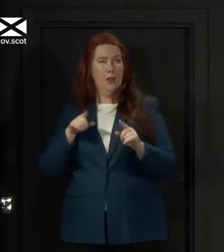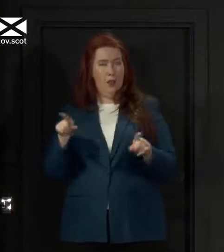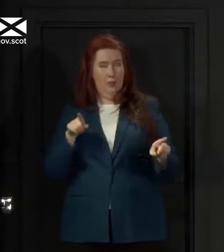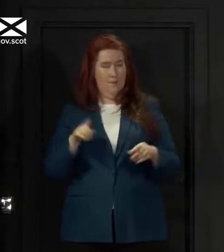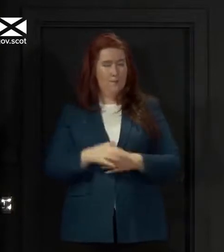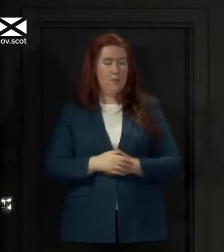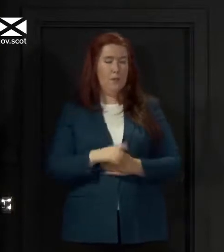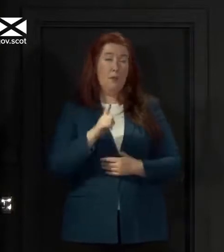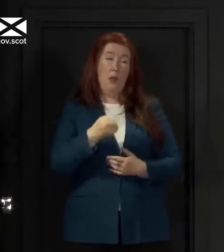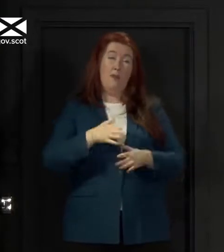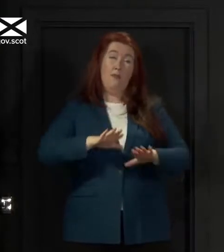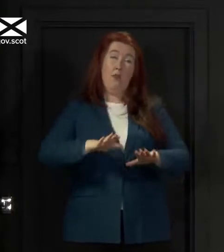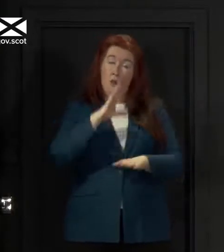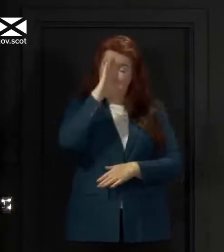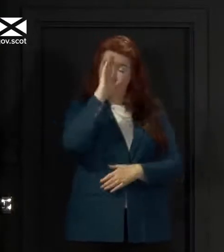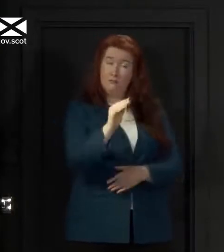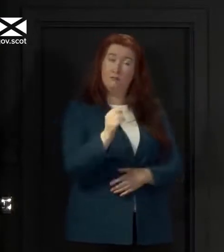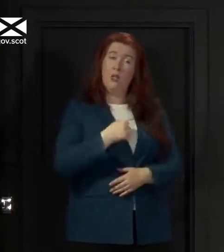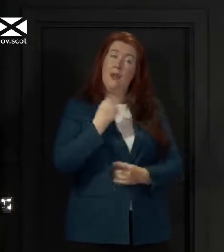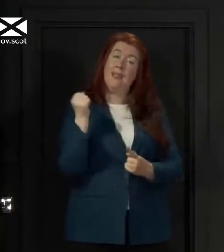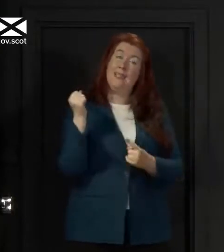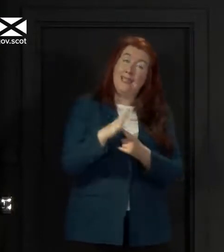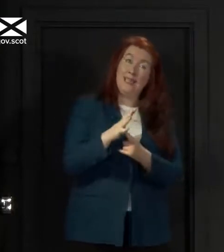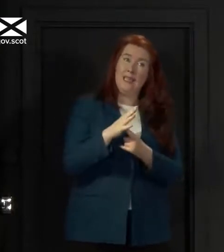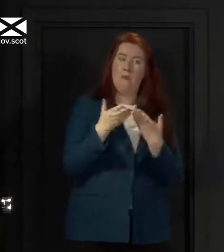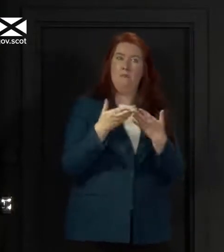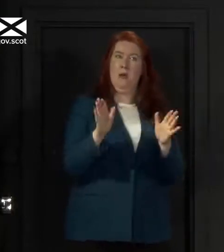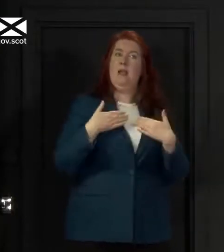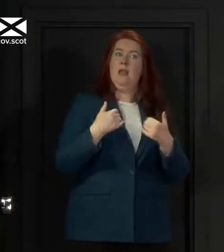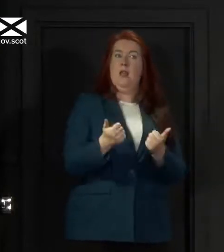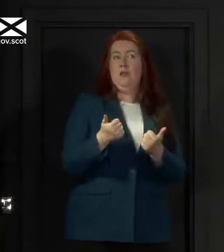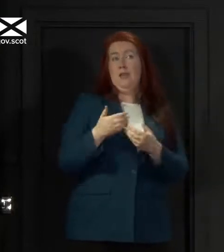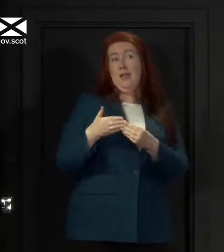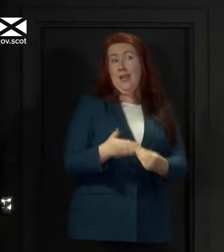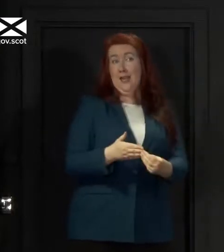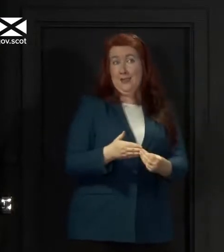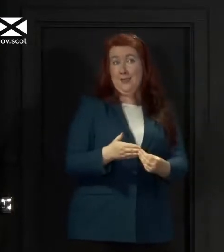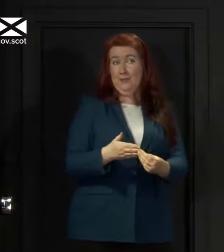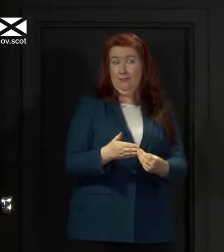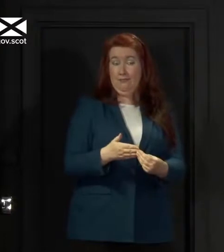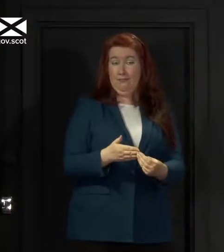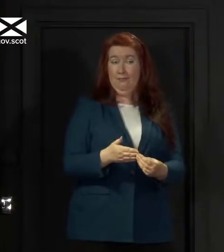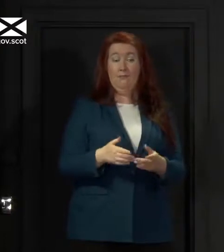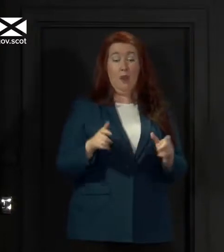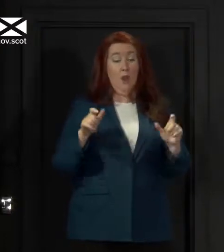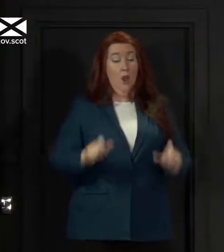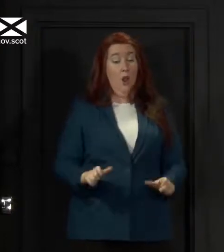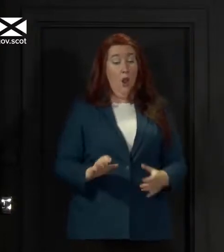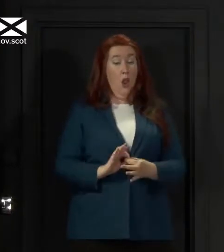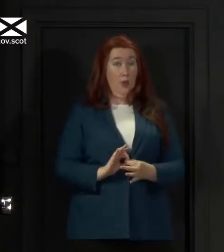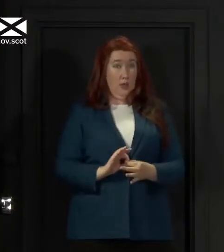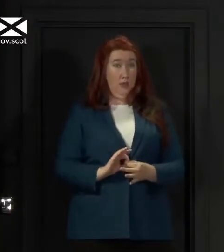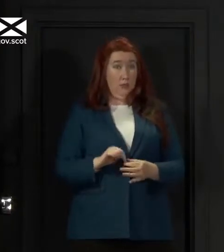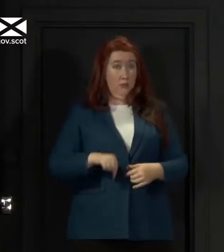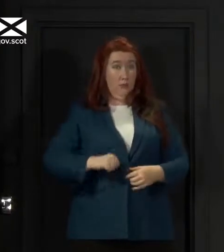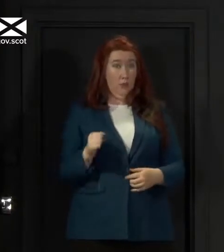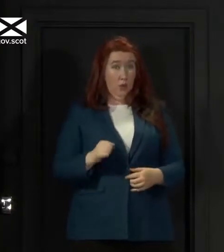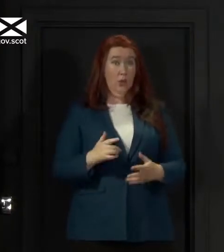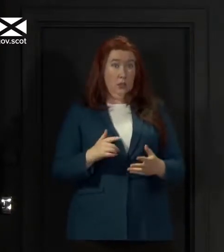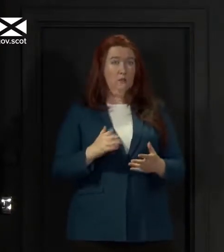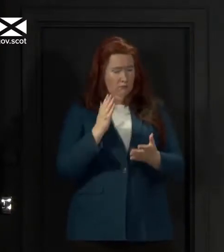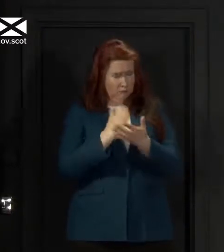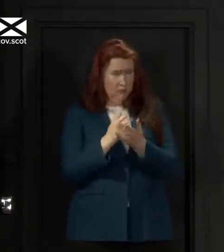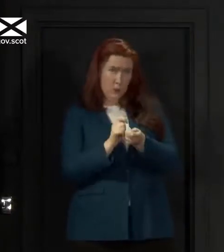restate once again our key public health guidance. Lockdown in Scotland has been modified